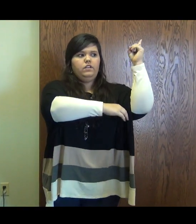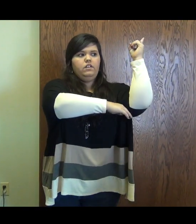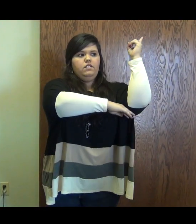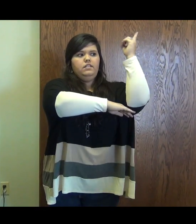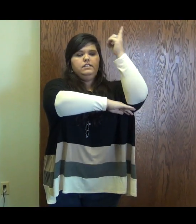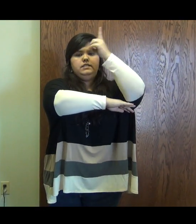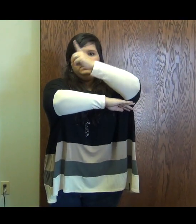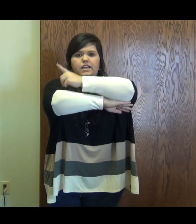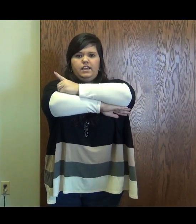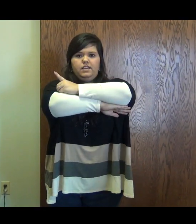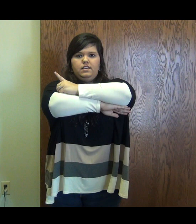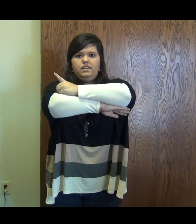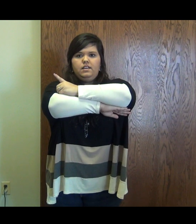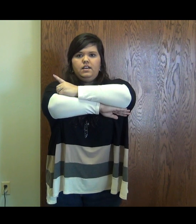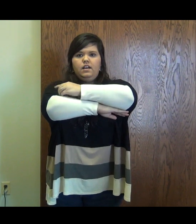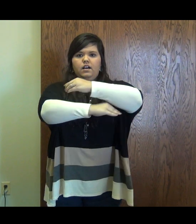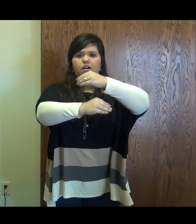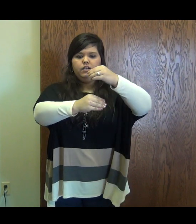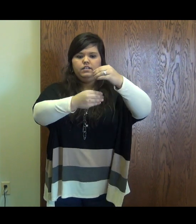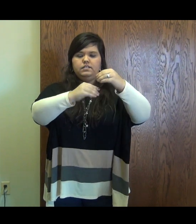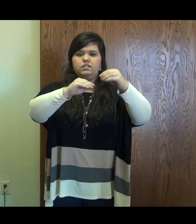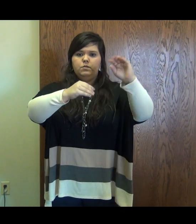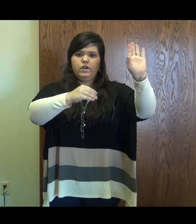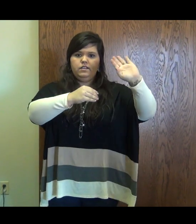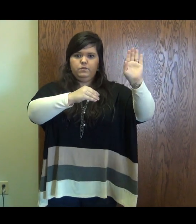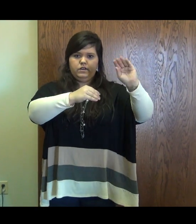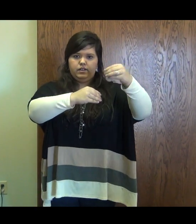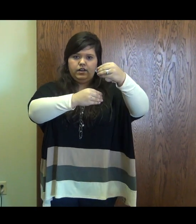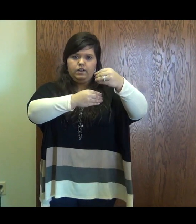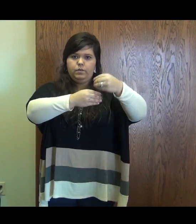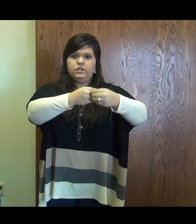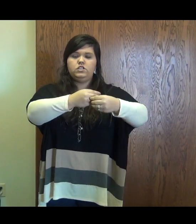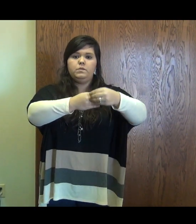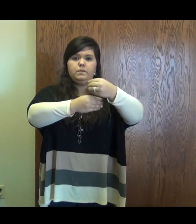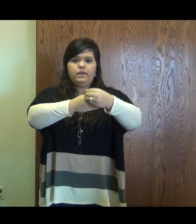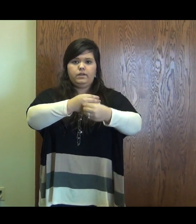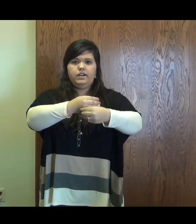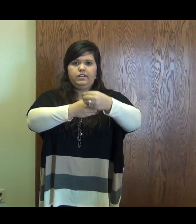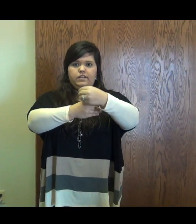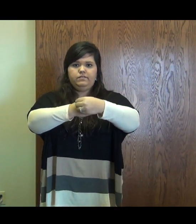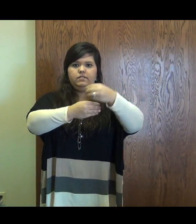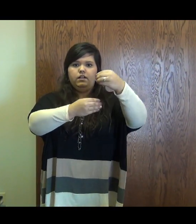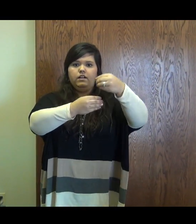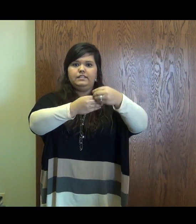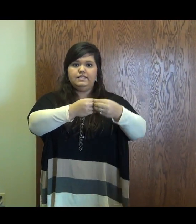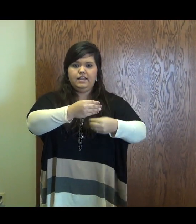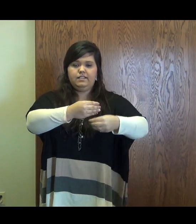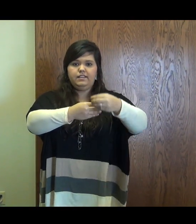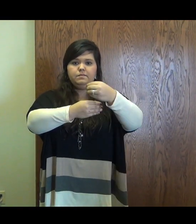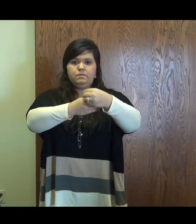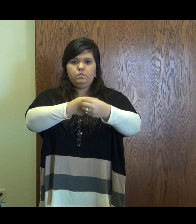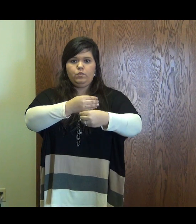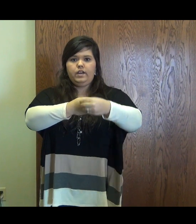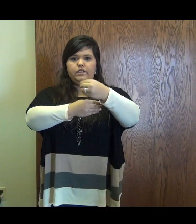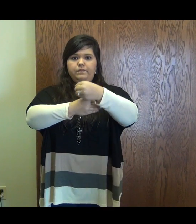finger, this day, this is our bread and we're going to cut it, we want to show people that we're cutting it, our daily bread,